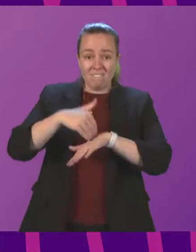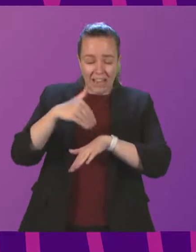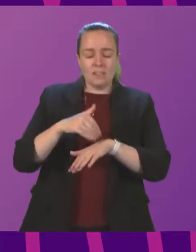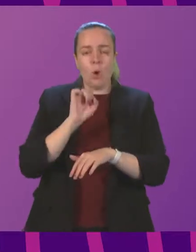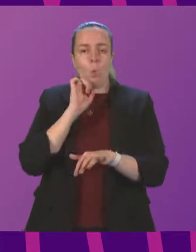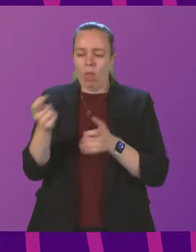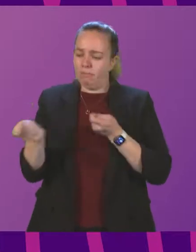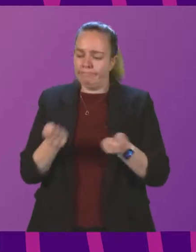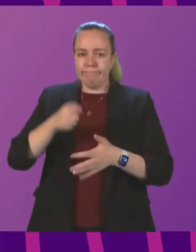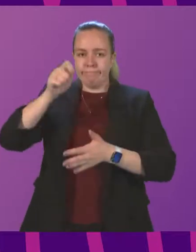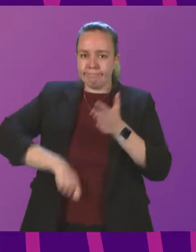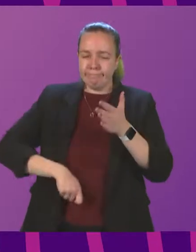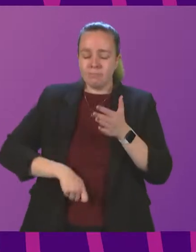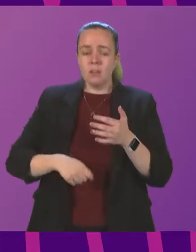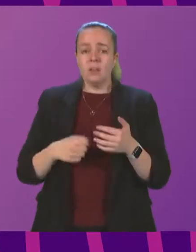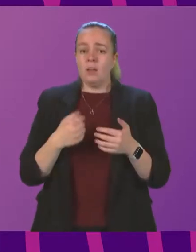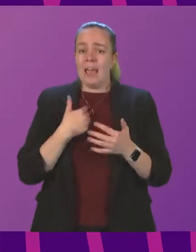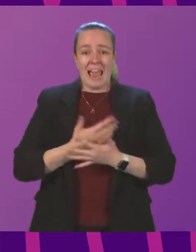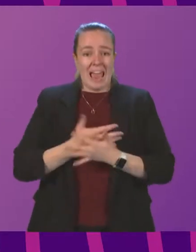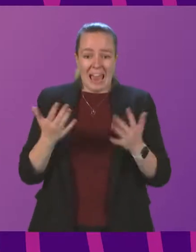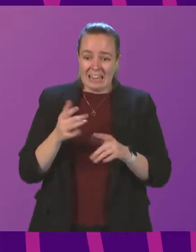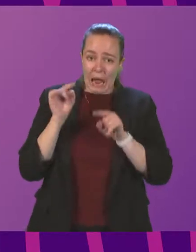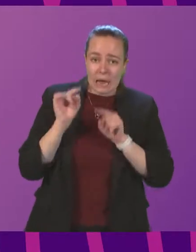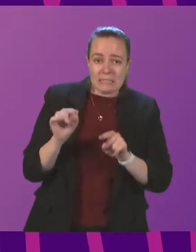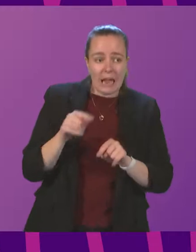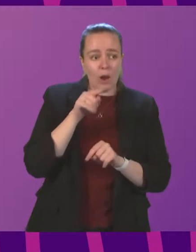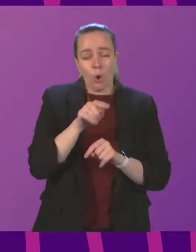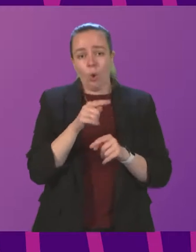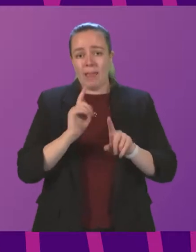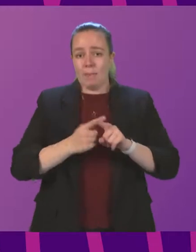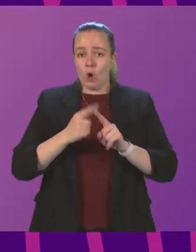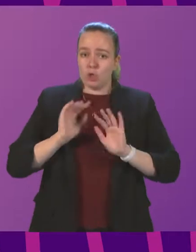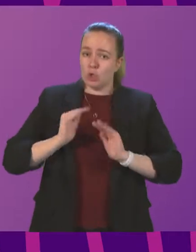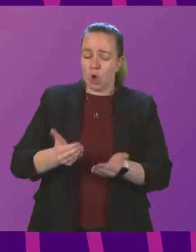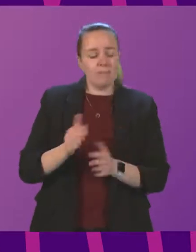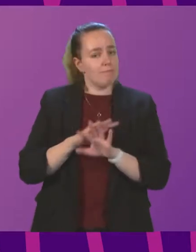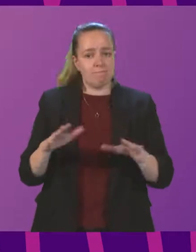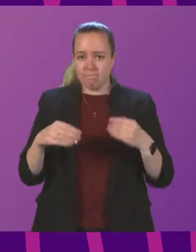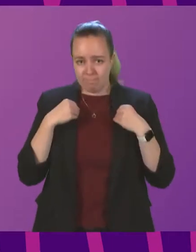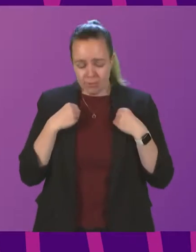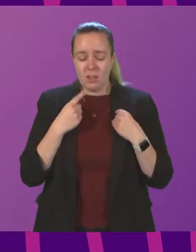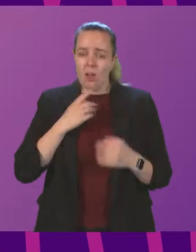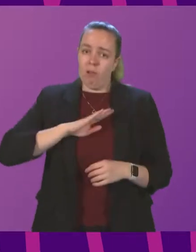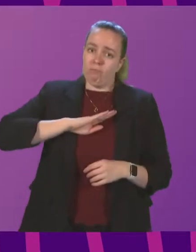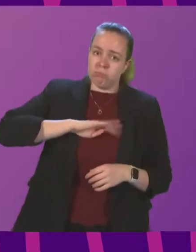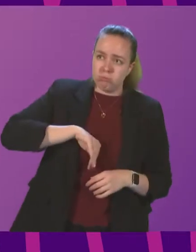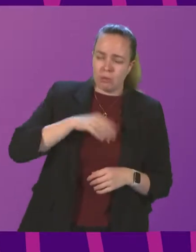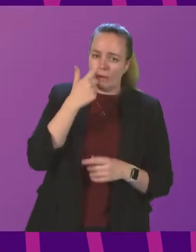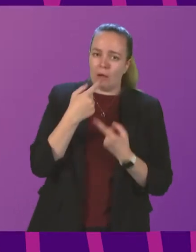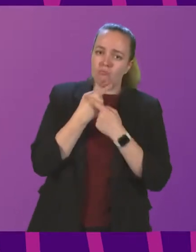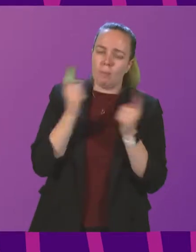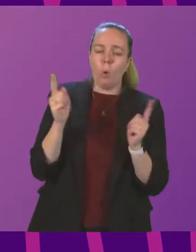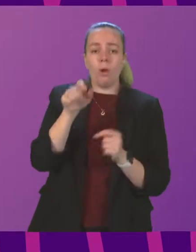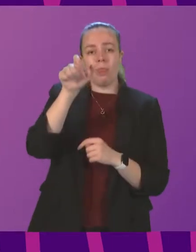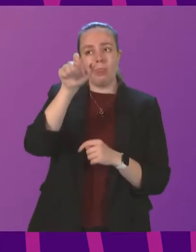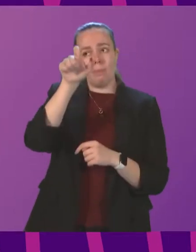robustly. We condemn any attack on our emergency services. And it is a relief, as I was able to report to the Chamber, that